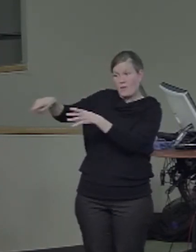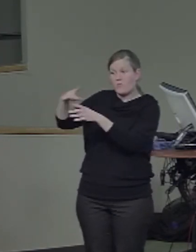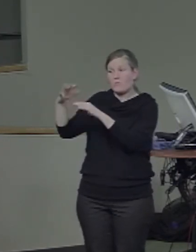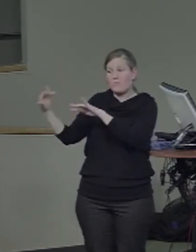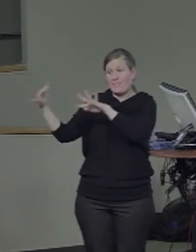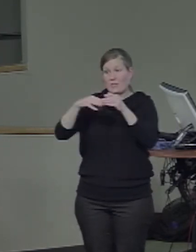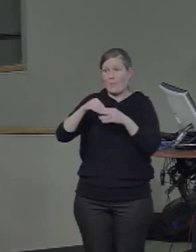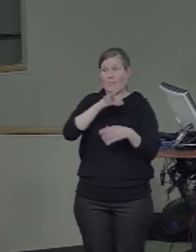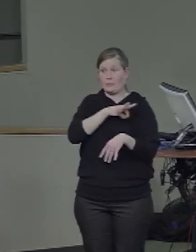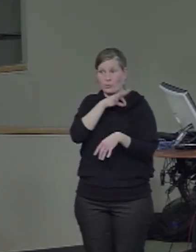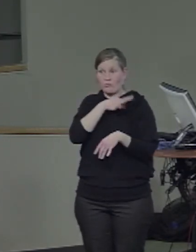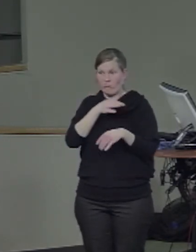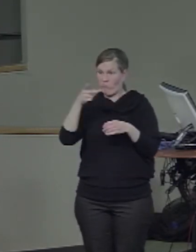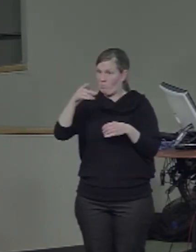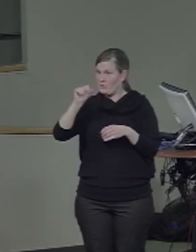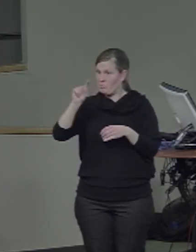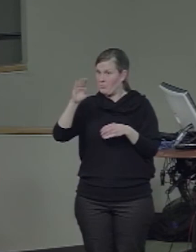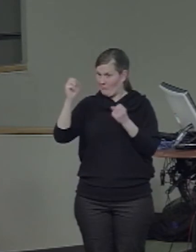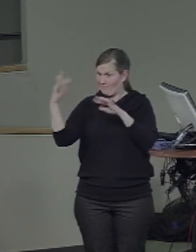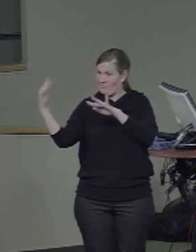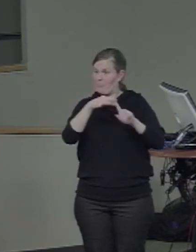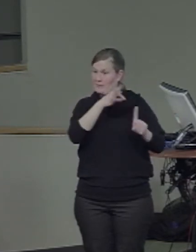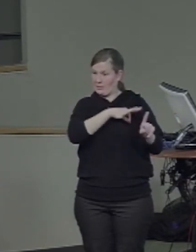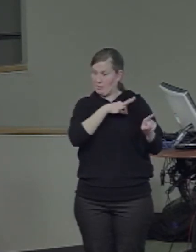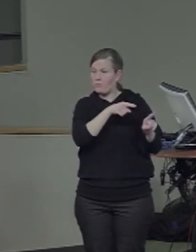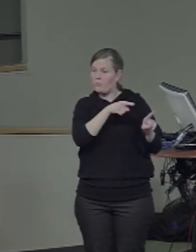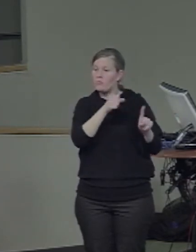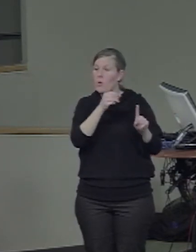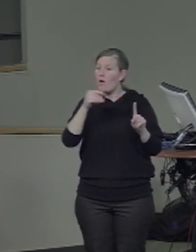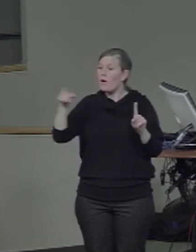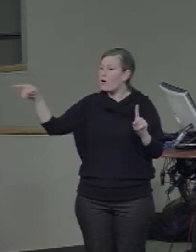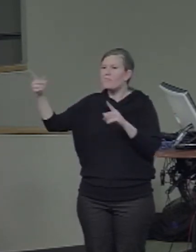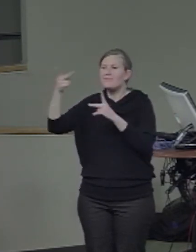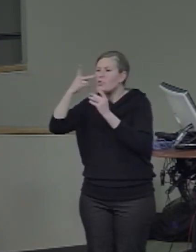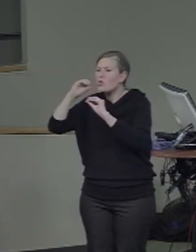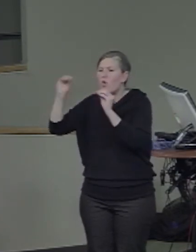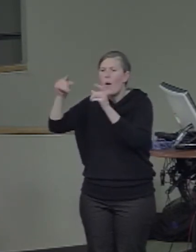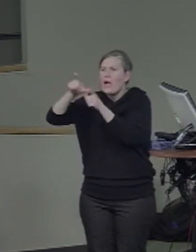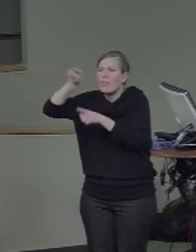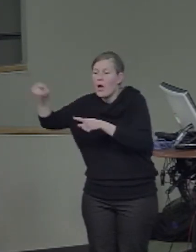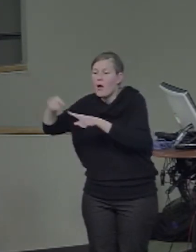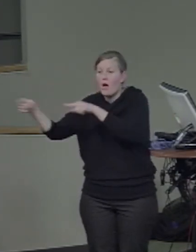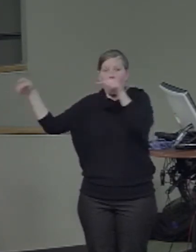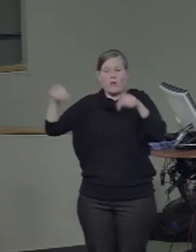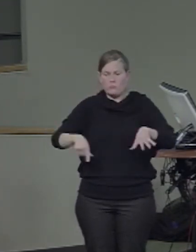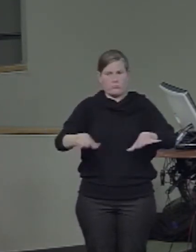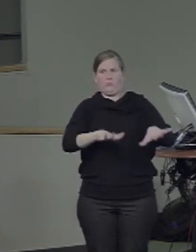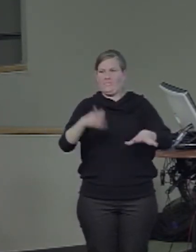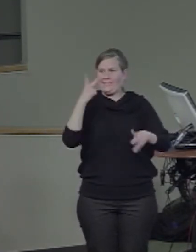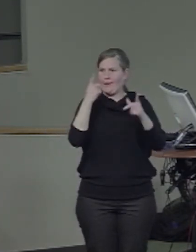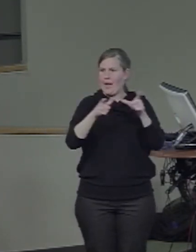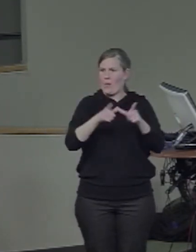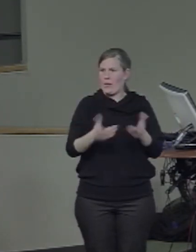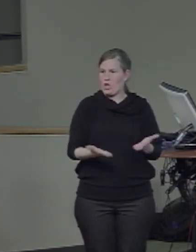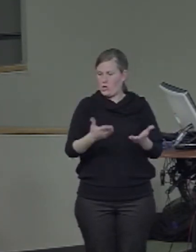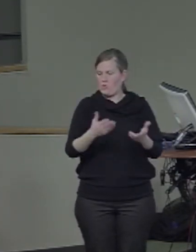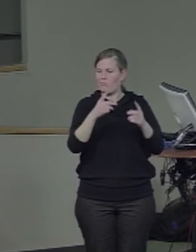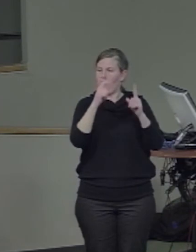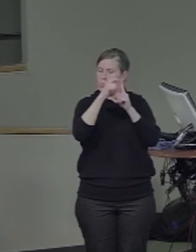until coming to Pittsburgh that has written language. And we've been trying to work with the Pittsburgh agency